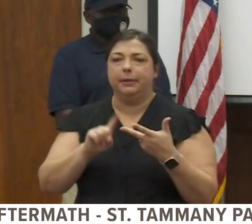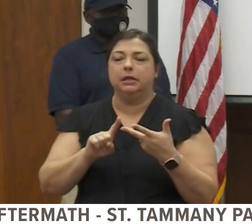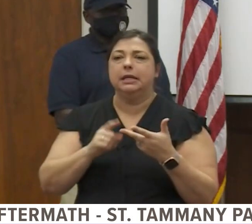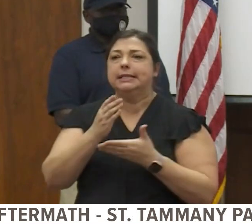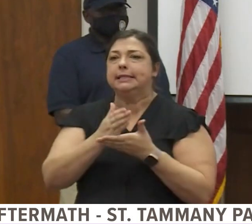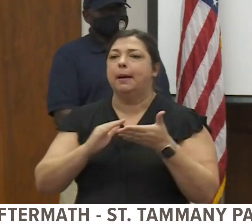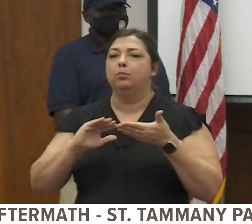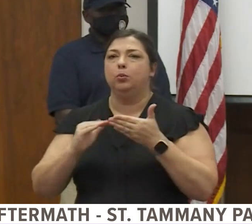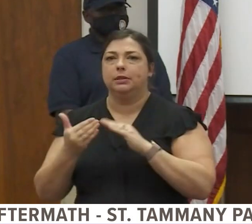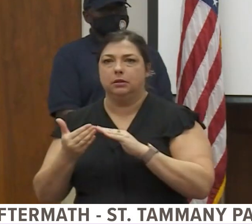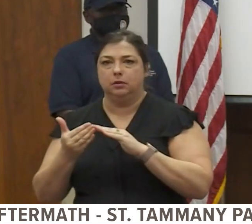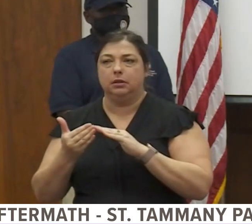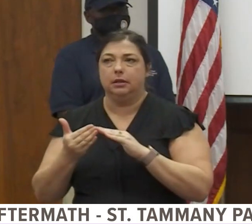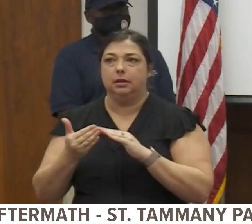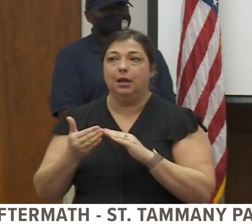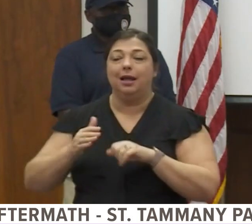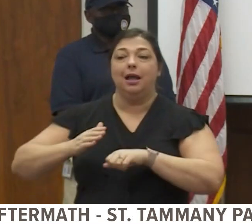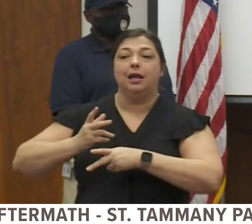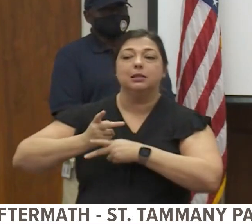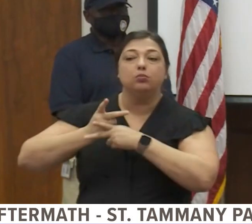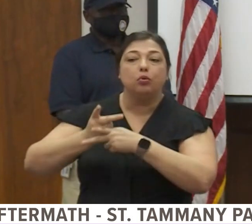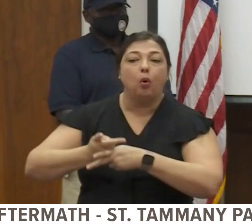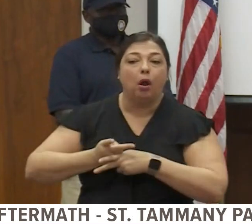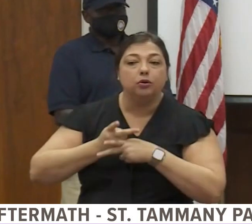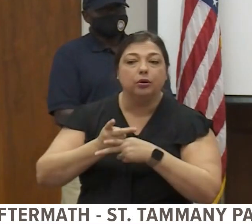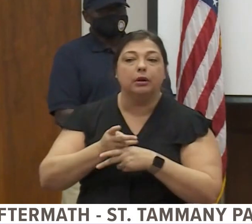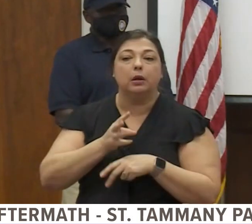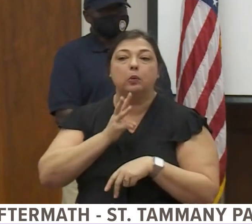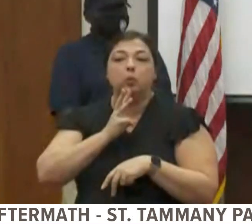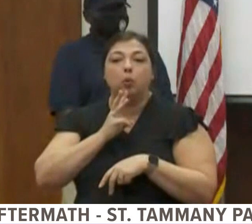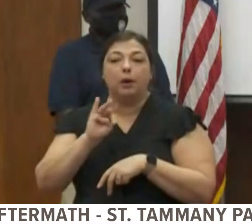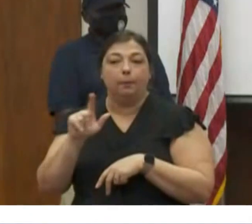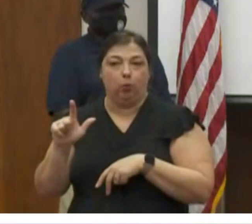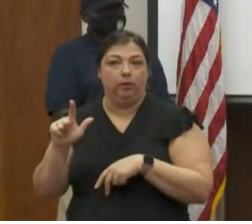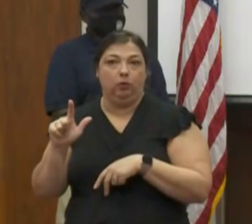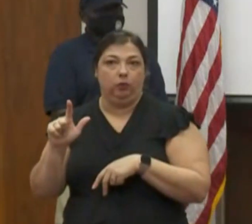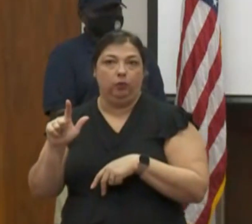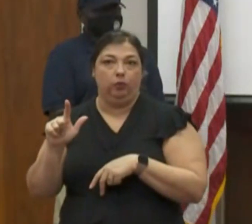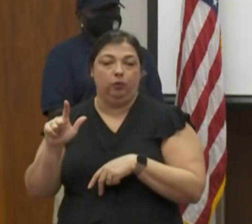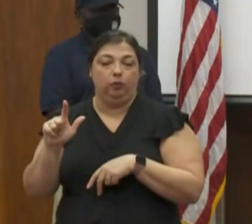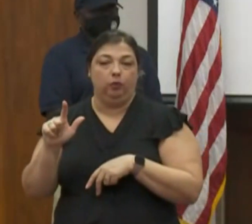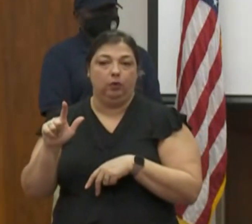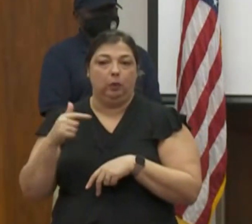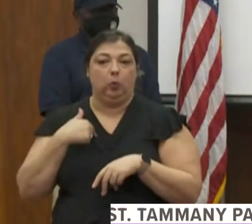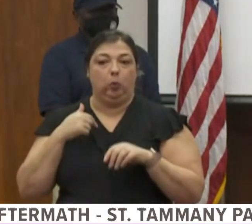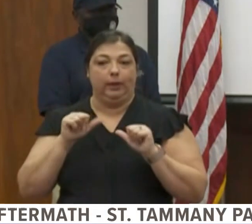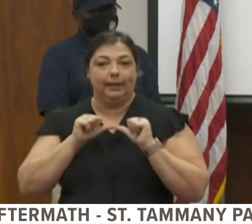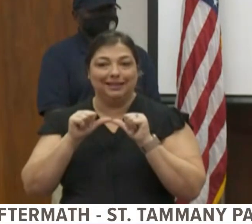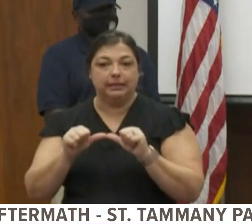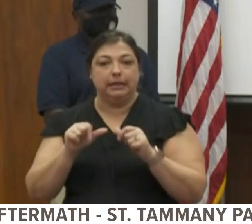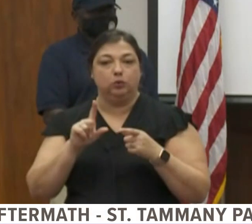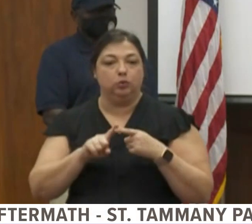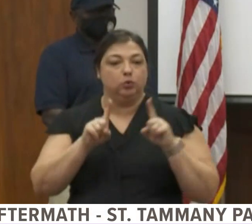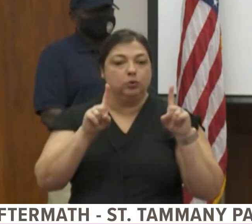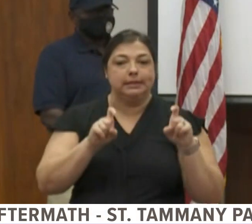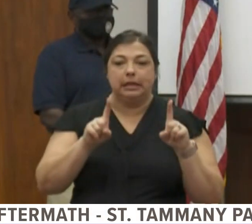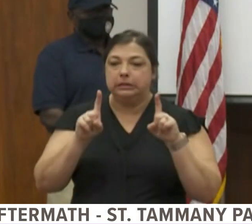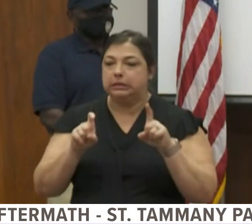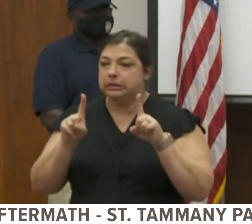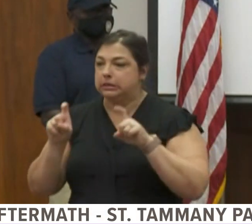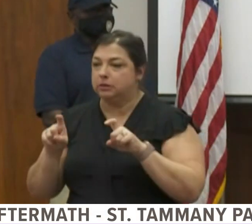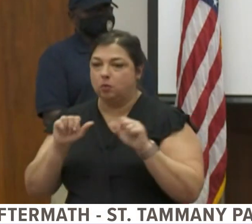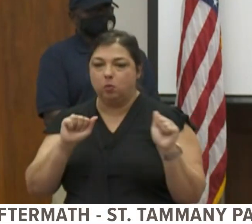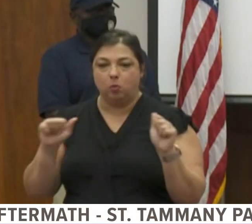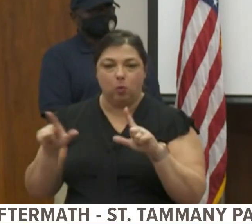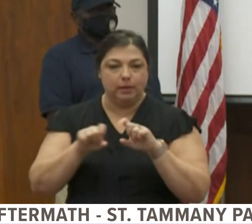municipalities. It's a precautionary boil water advisory. We continue to test the systems